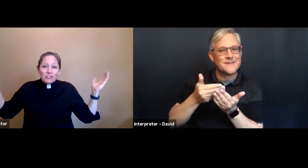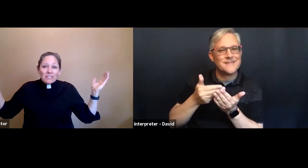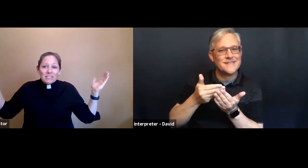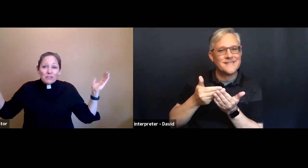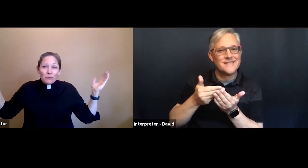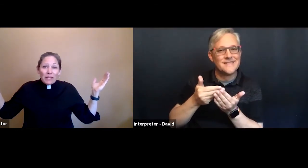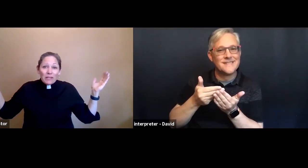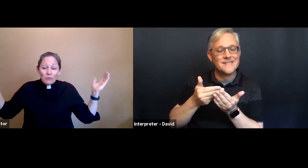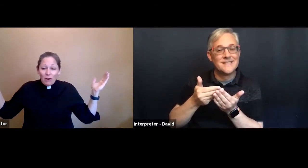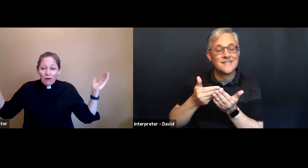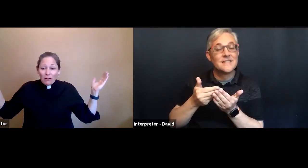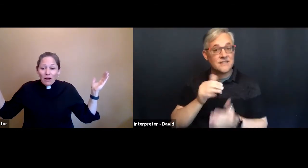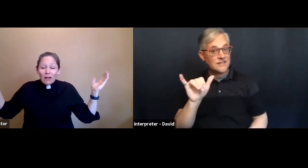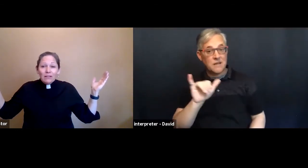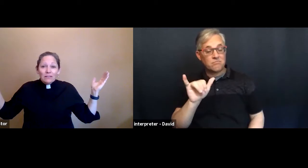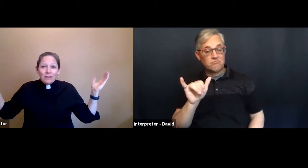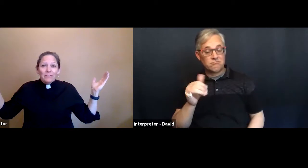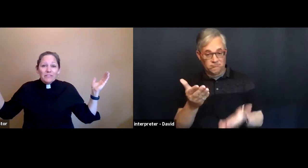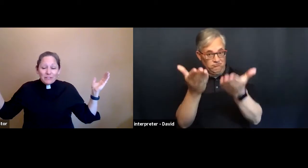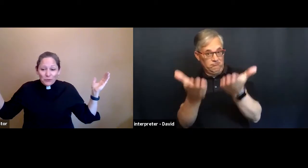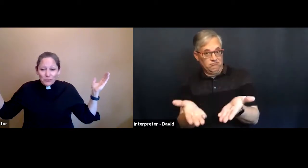Just the way you are, God loves you.